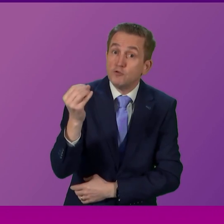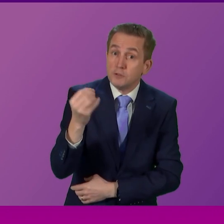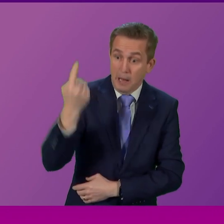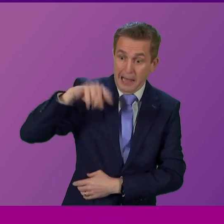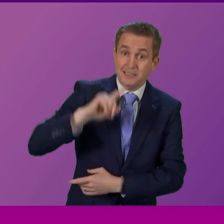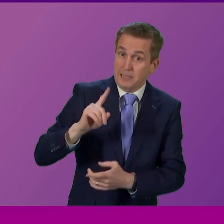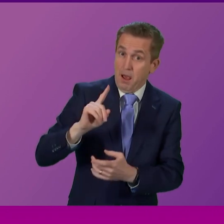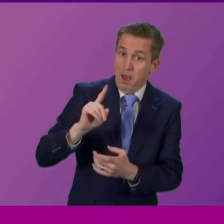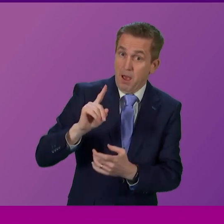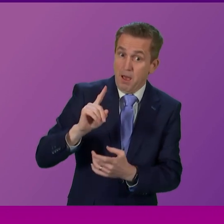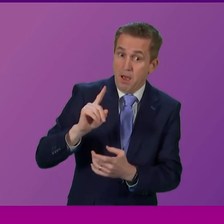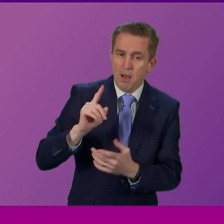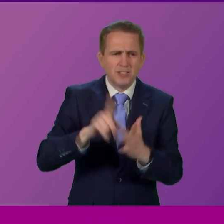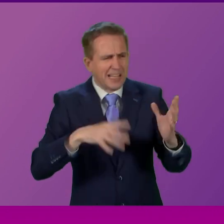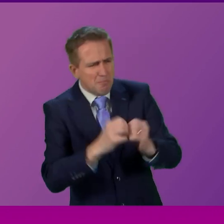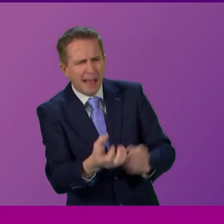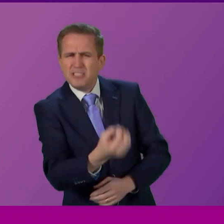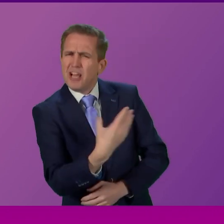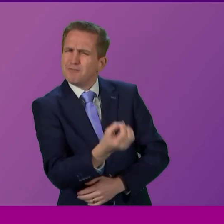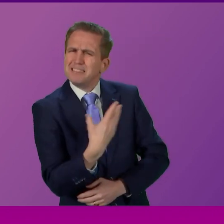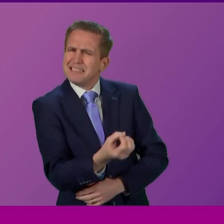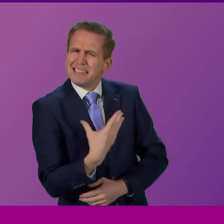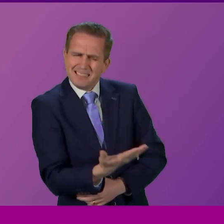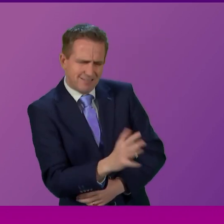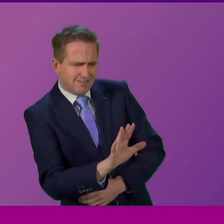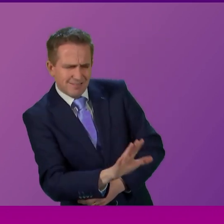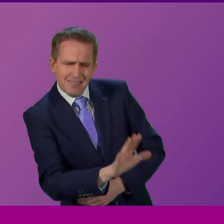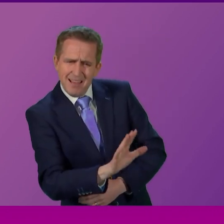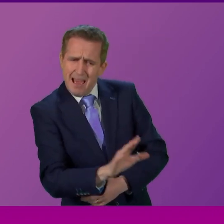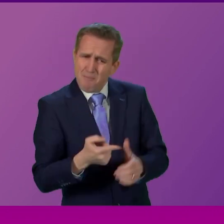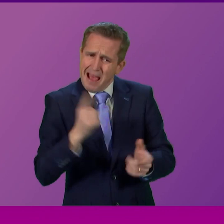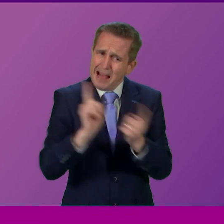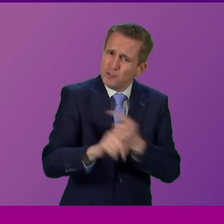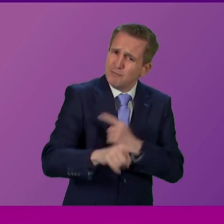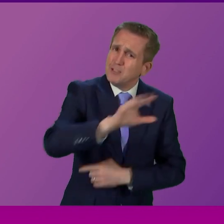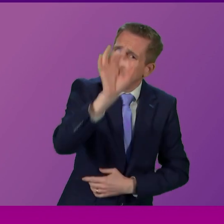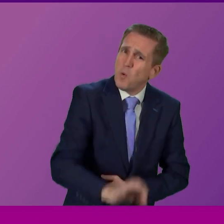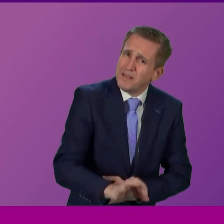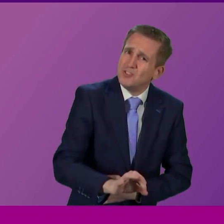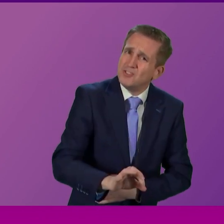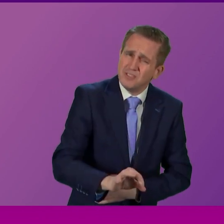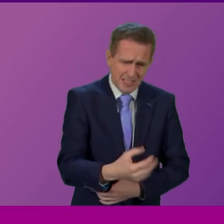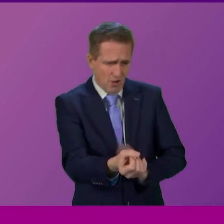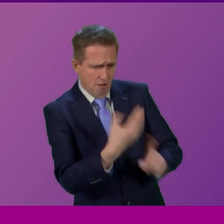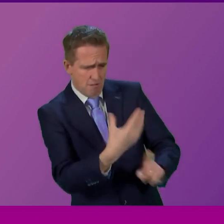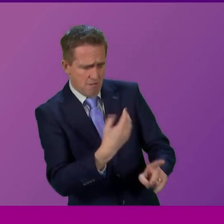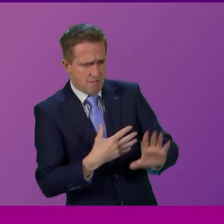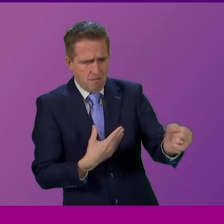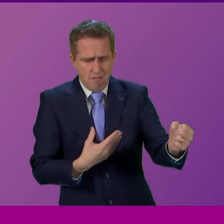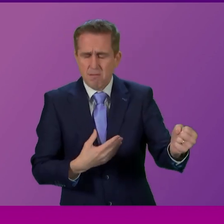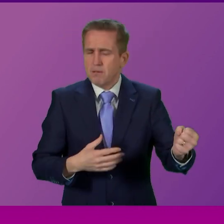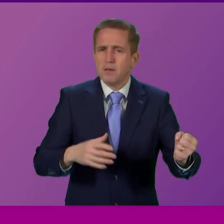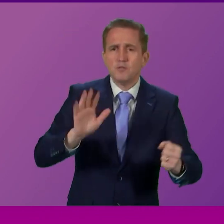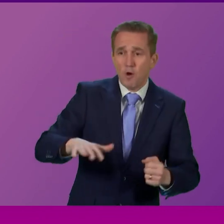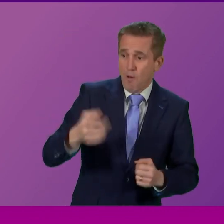last year. I can hear Jackie Bailey shouting from a sedentary position. I'm literally answering your question as you are talking. So 200,